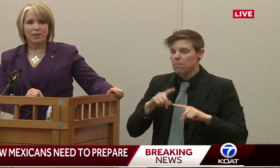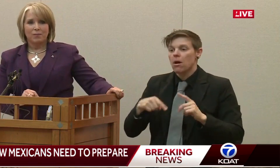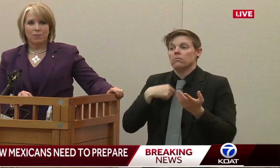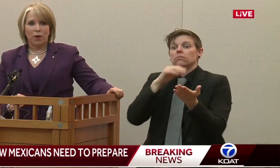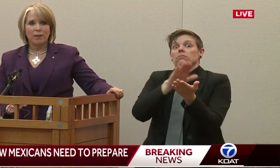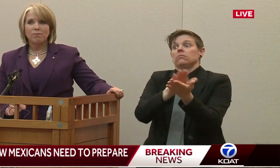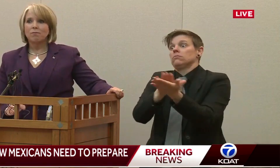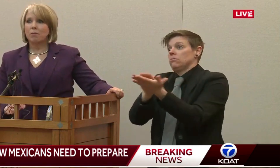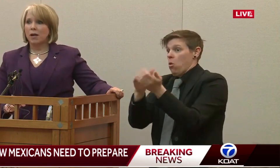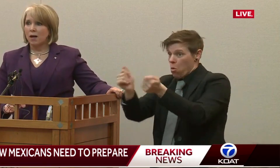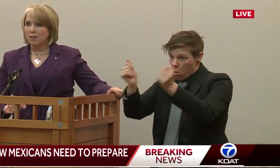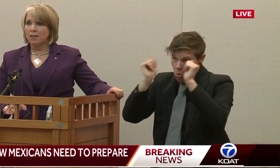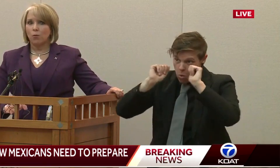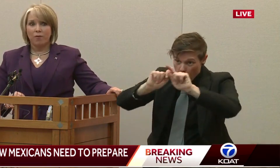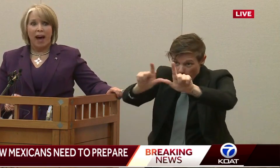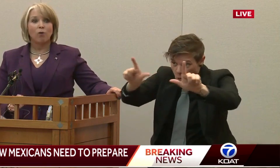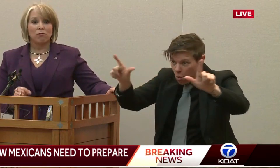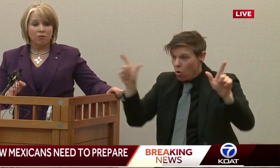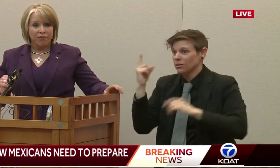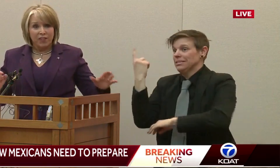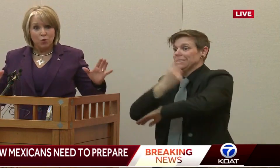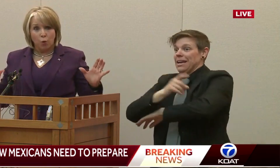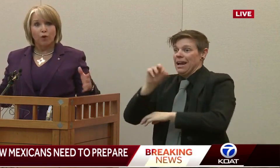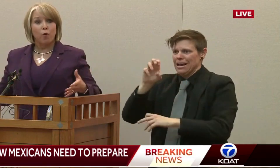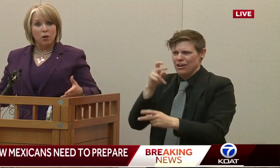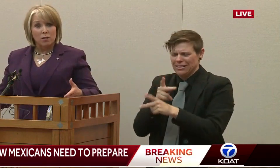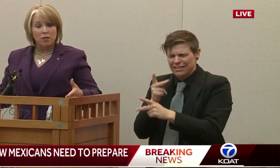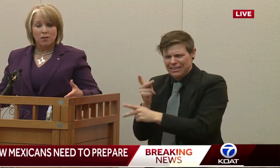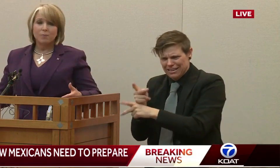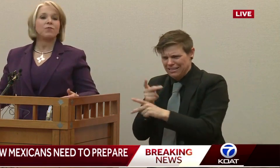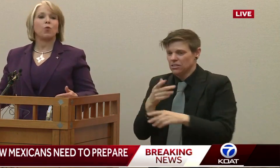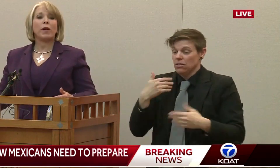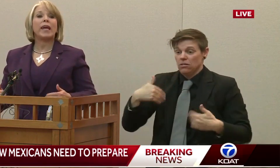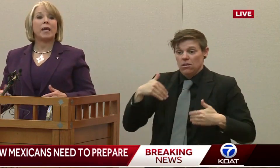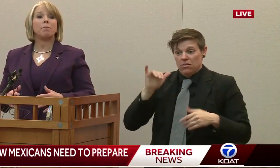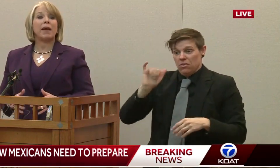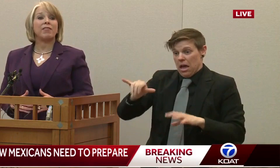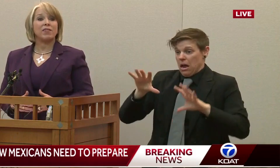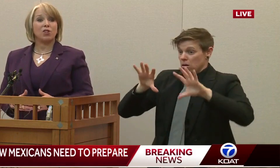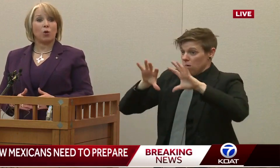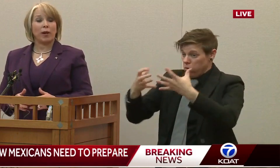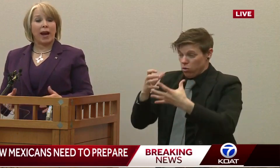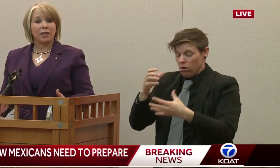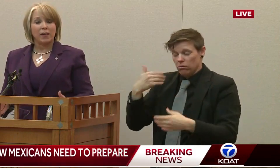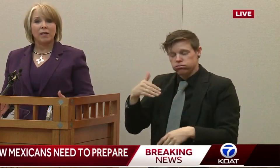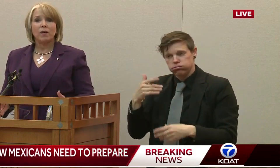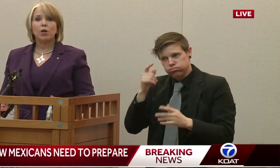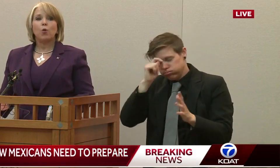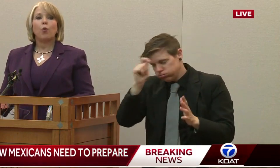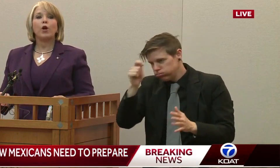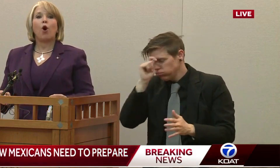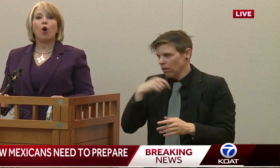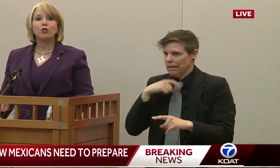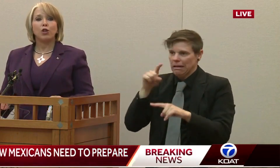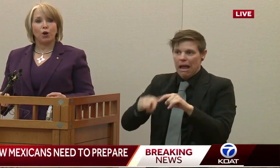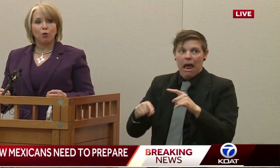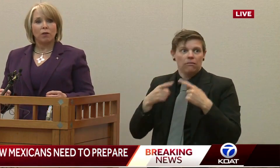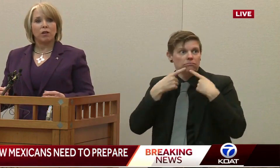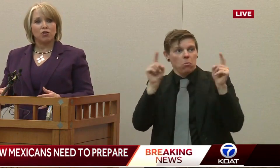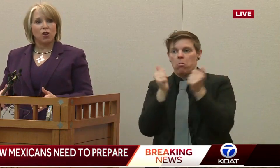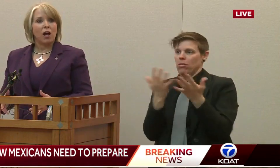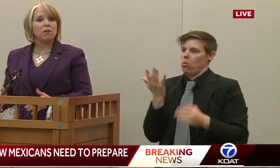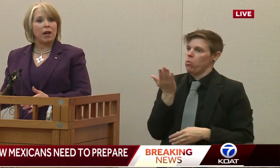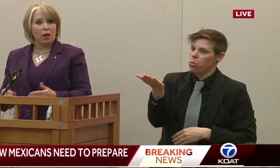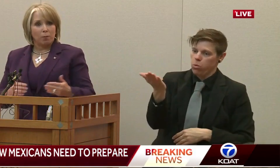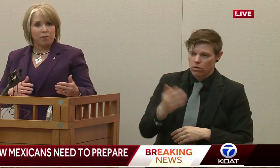right, because without this workforce, we can't make this a reality. We also,